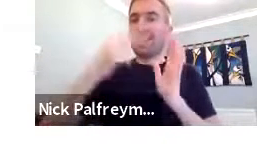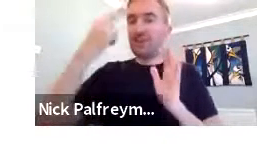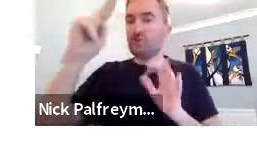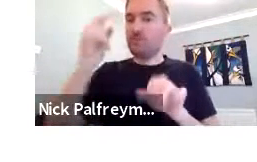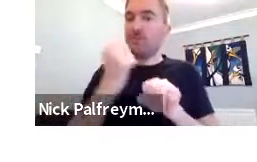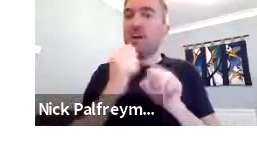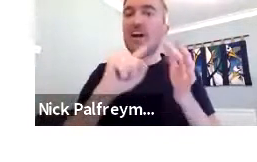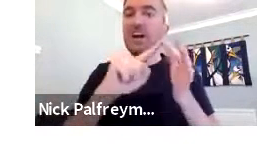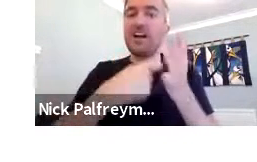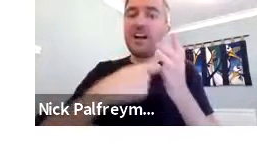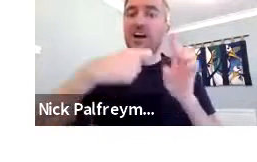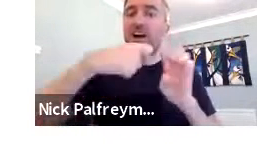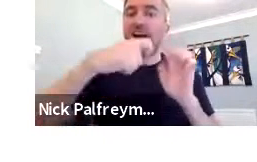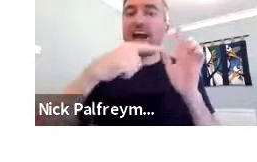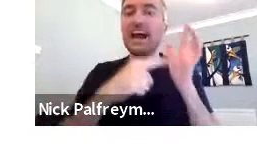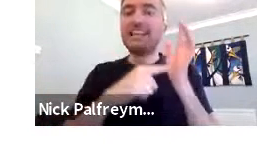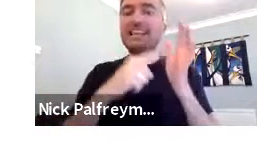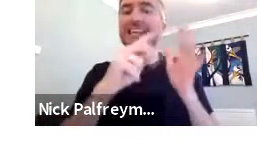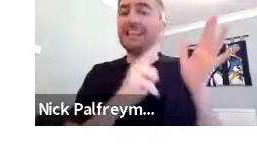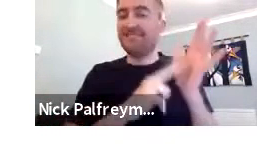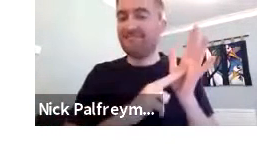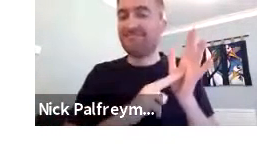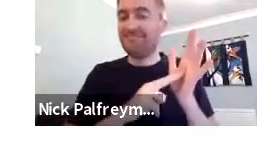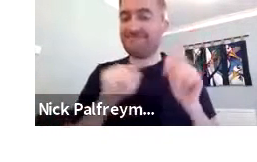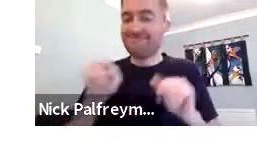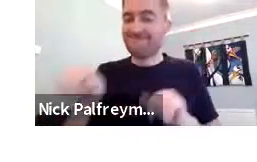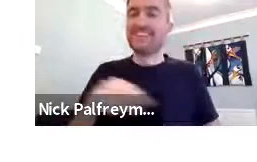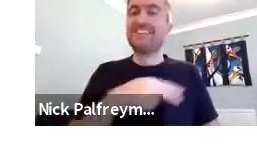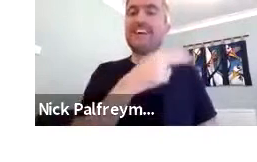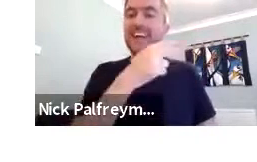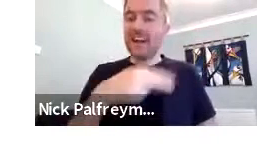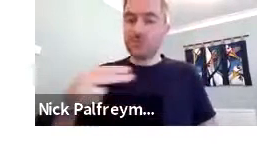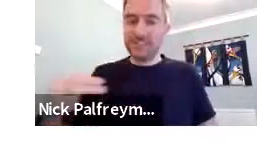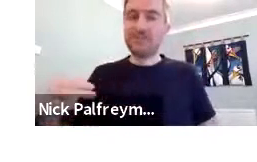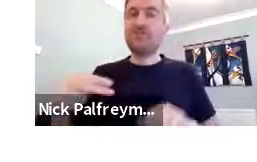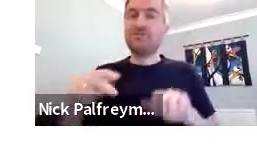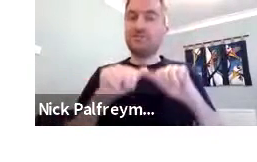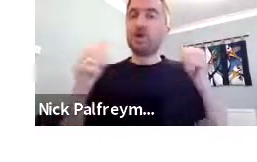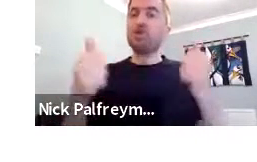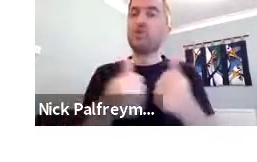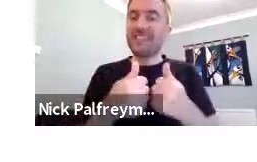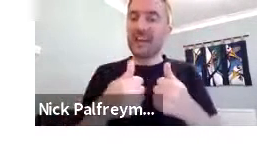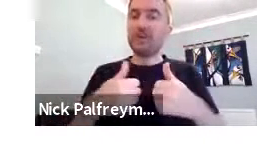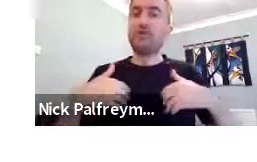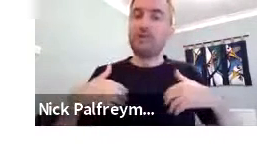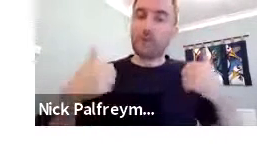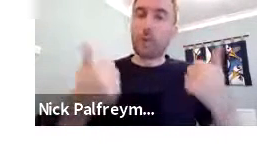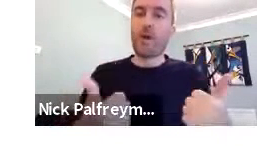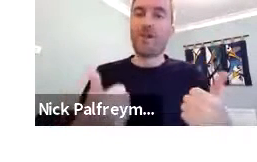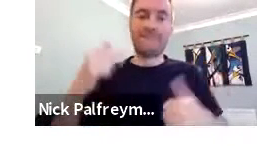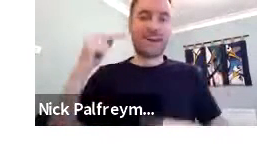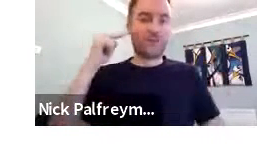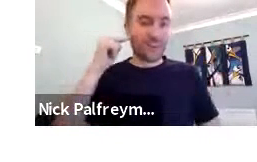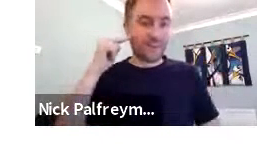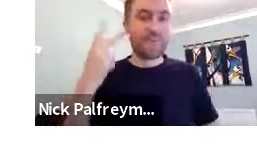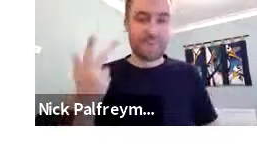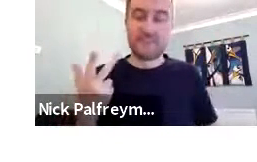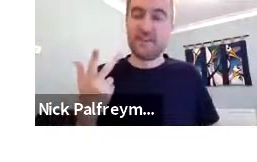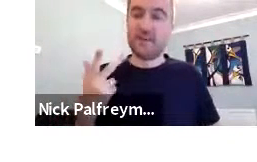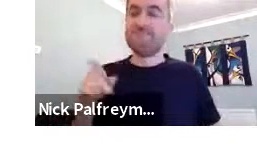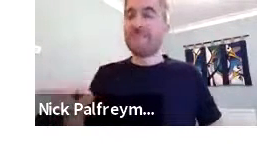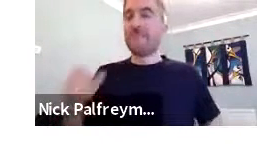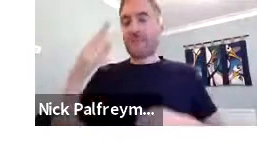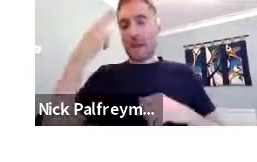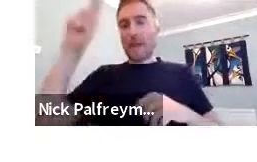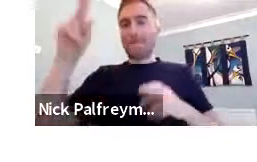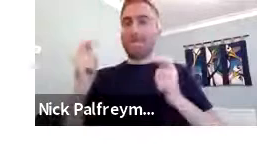by an organisation called Gercetin. And it's the Indonesian Association for the